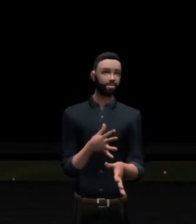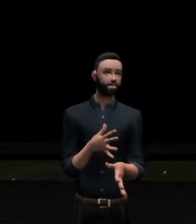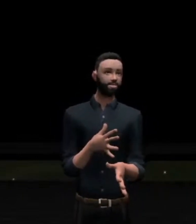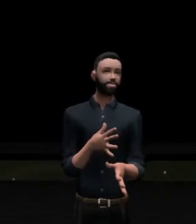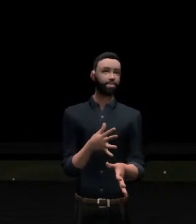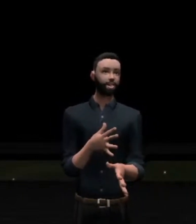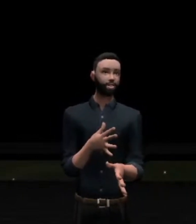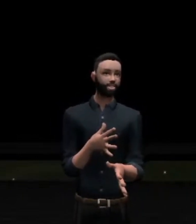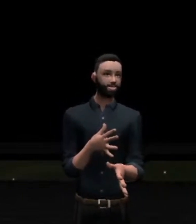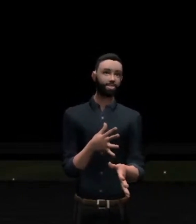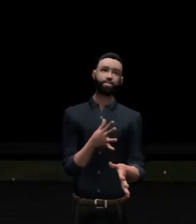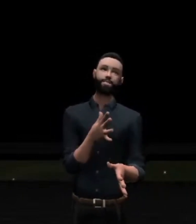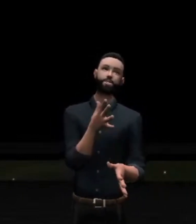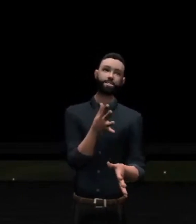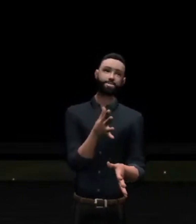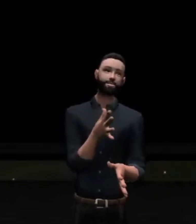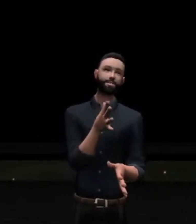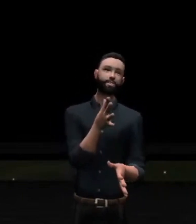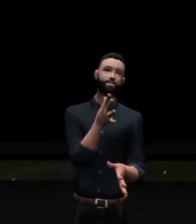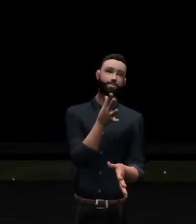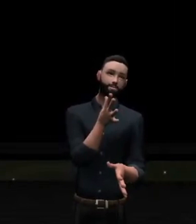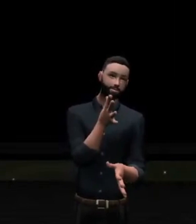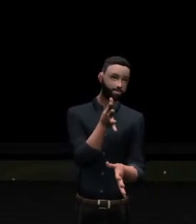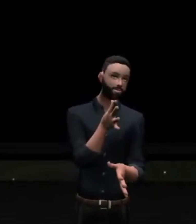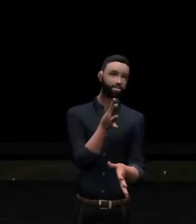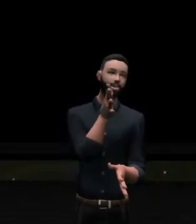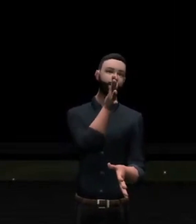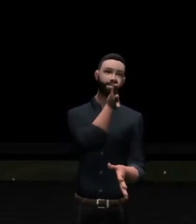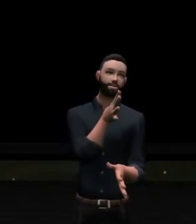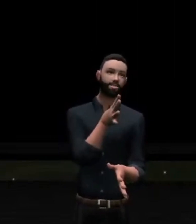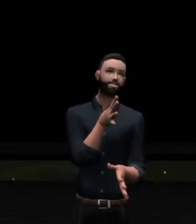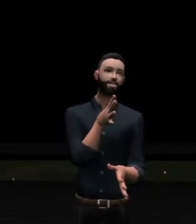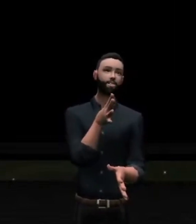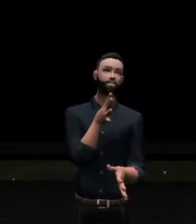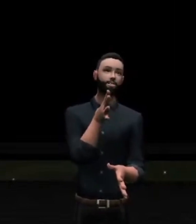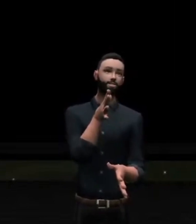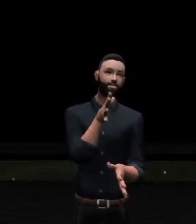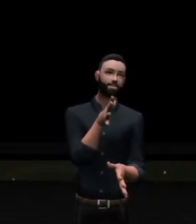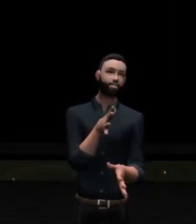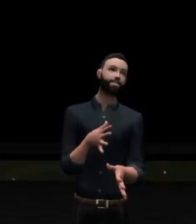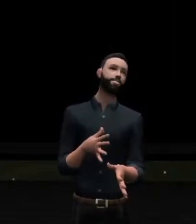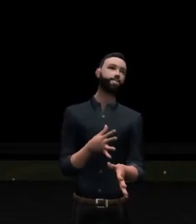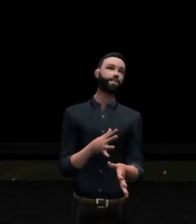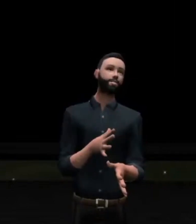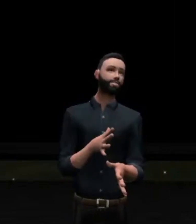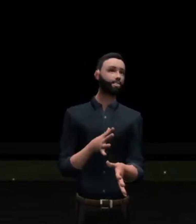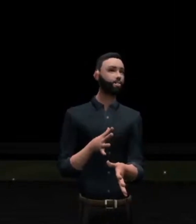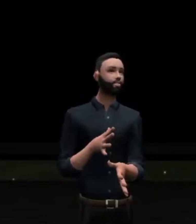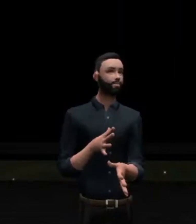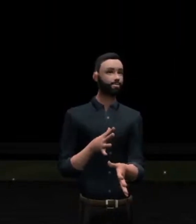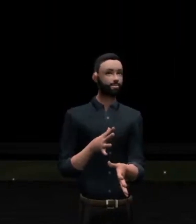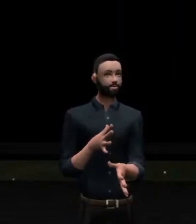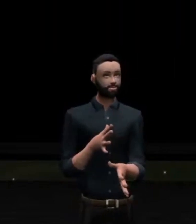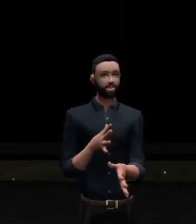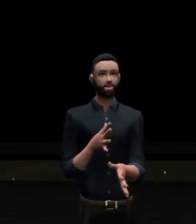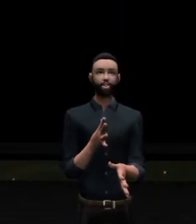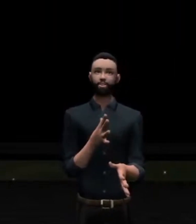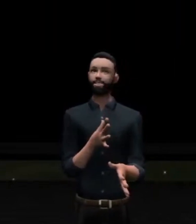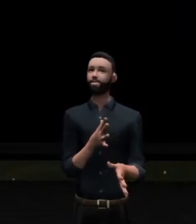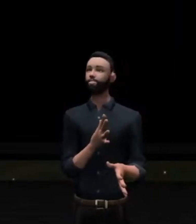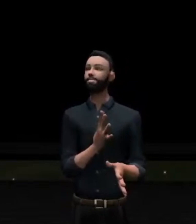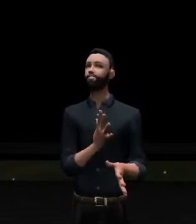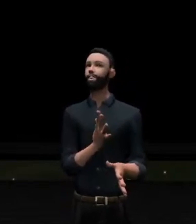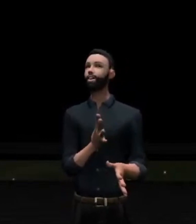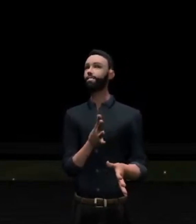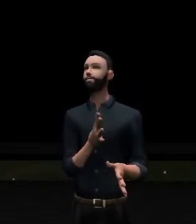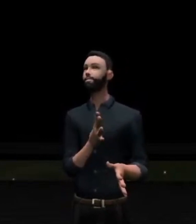disgusting reasons. And I myself have participated in college, like I said earlier, in these things. It's terrible. Number one,